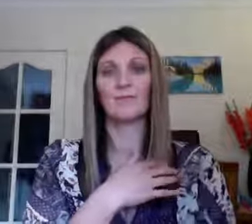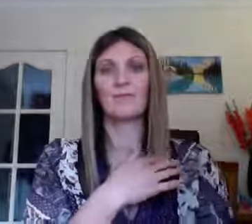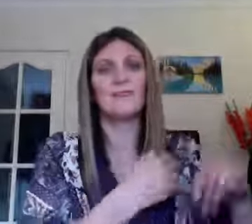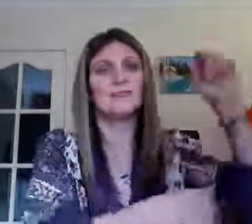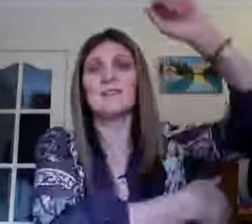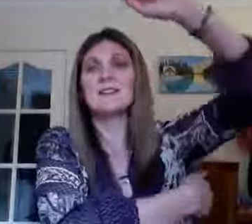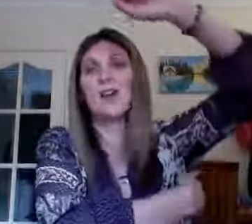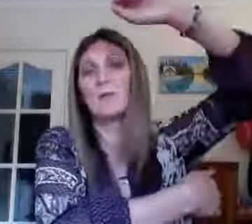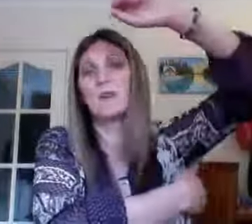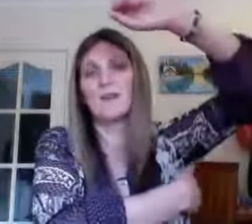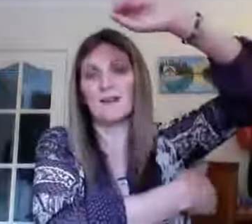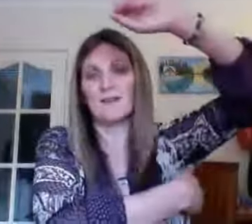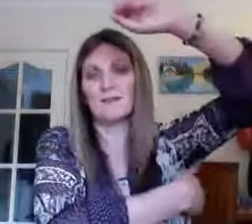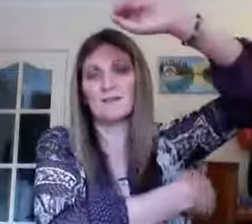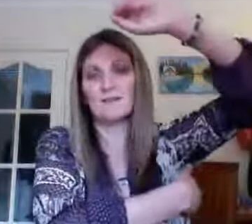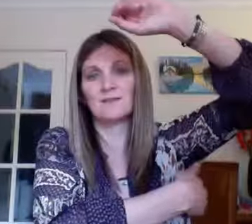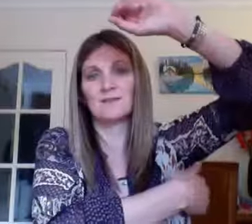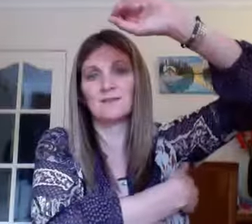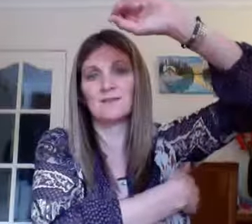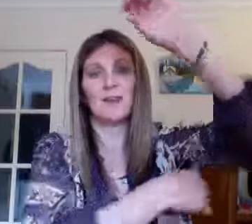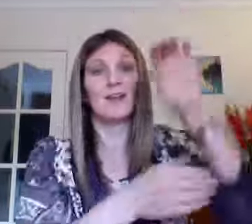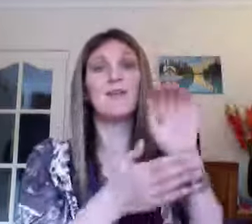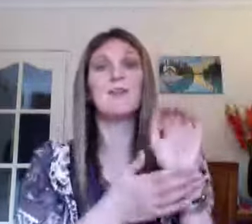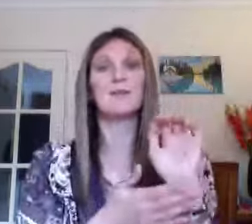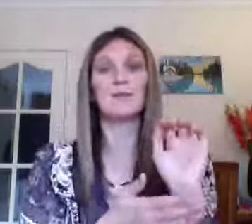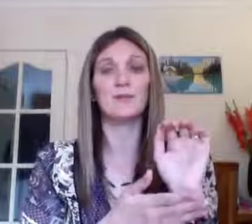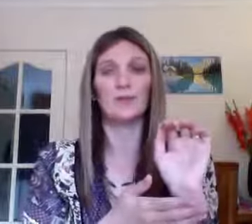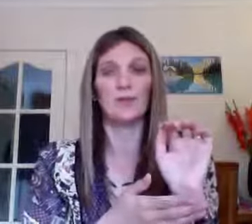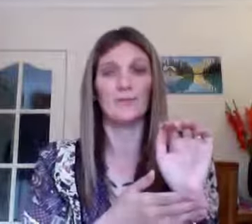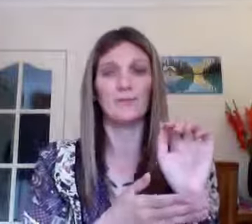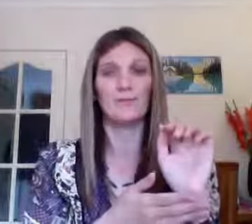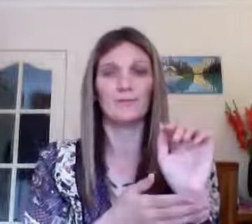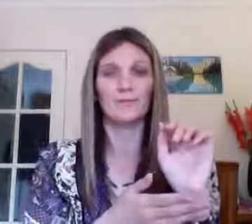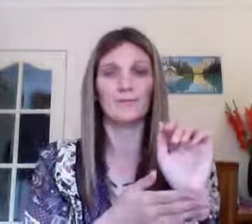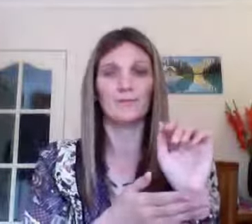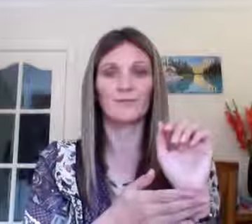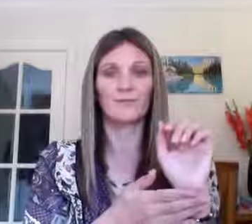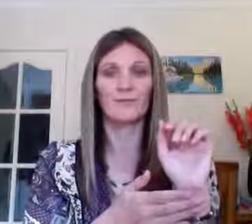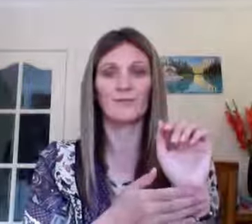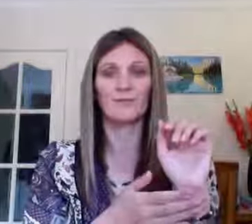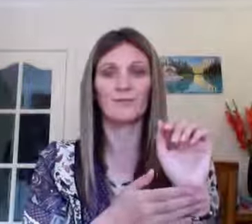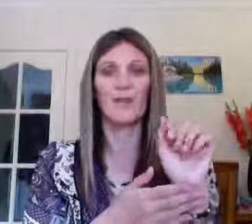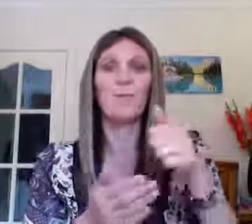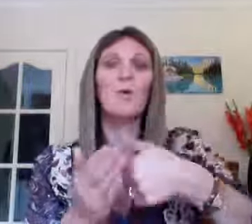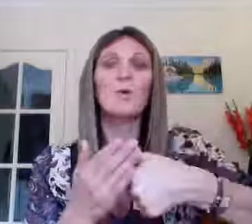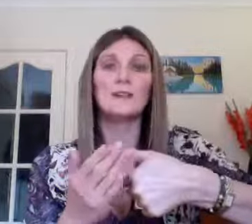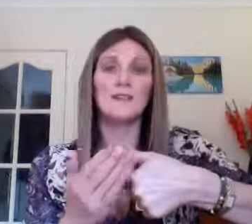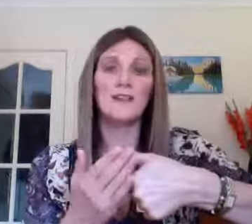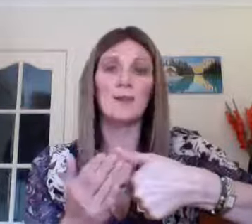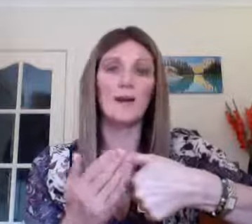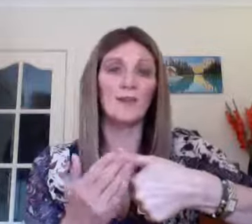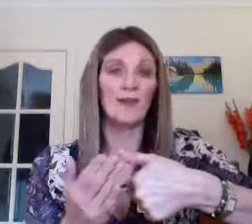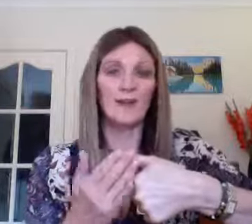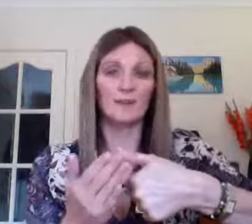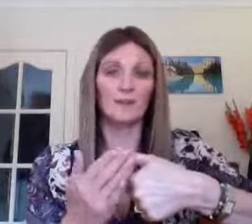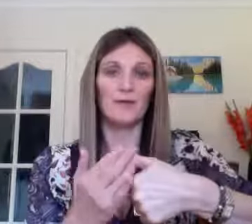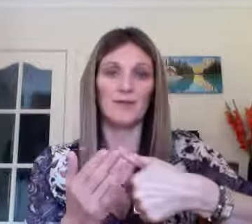There's things that I would like and I can never afford them. I'm always thinking about the lack of money.